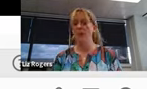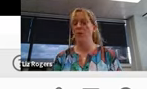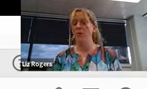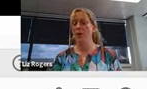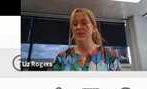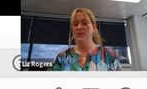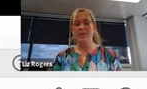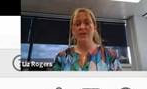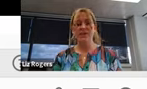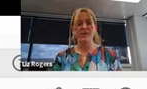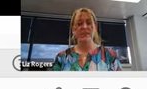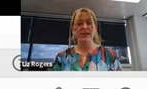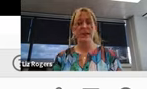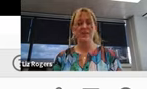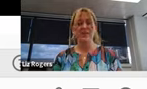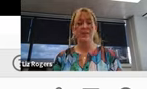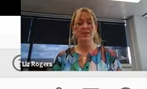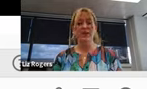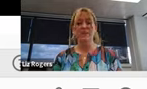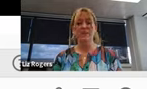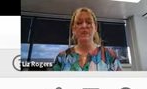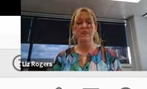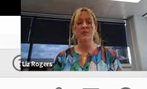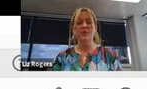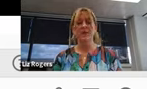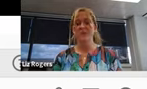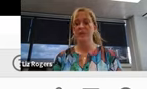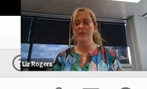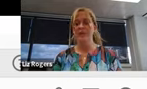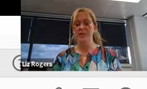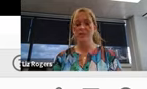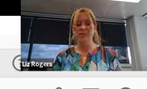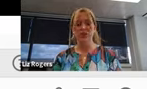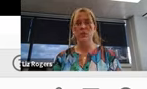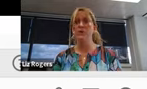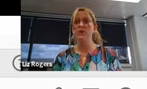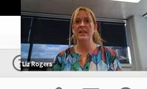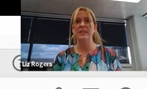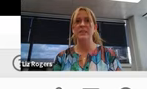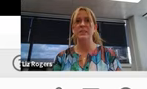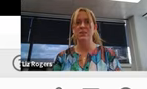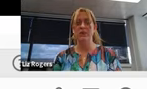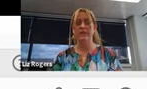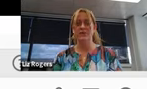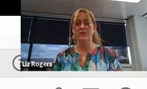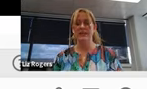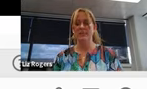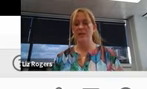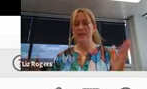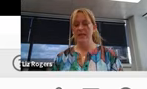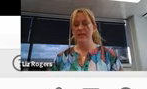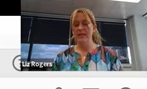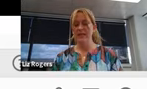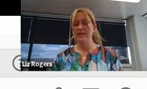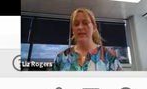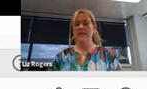an A4 box because, A3 box, sorry, because we want it to be cost efficient to also send to people with all the resources in it.